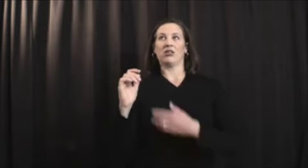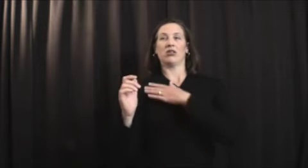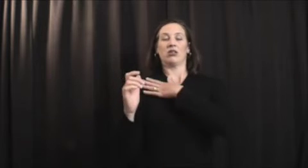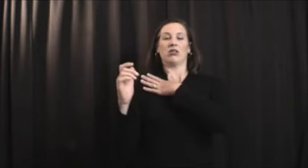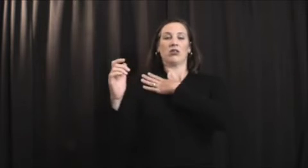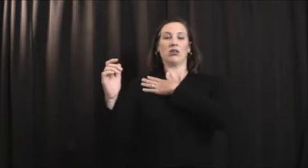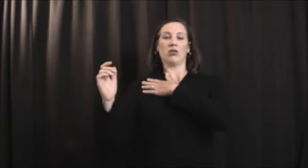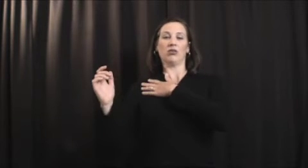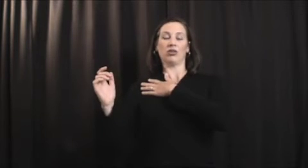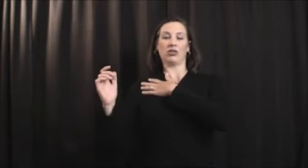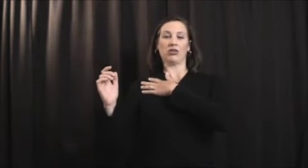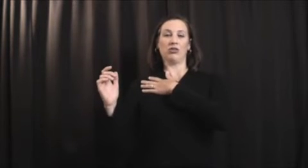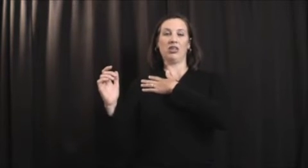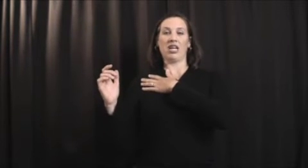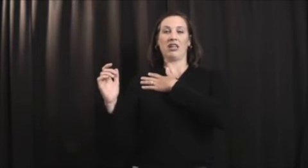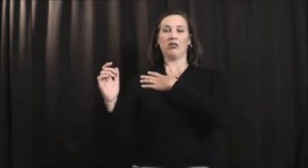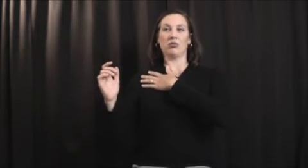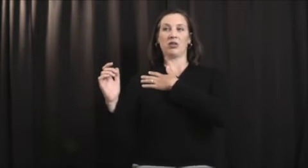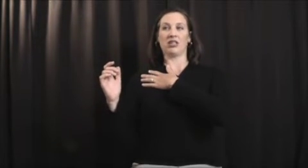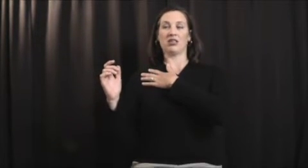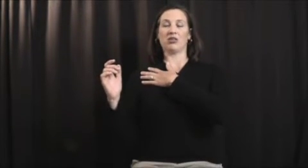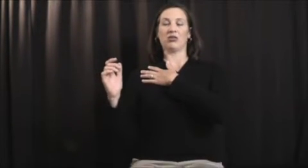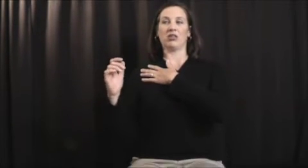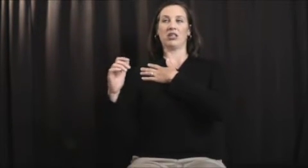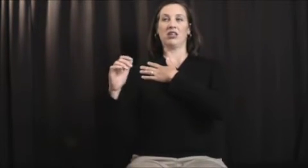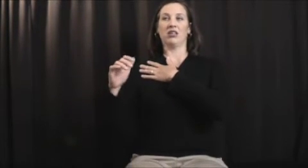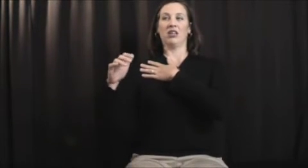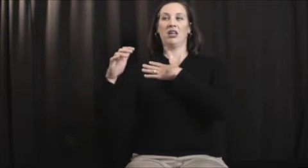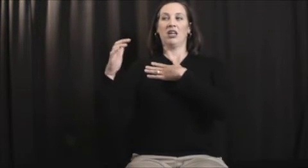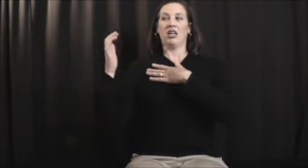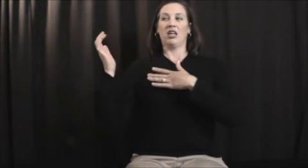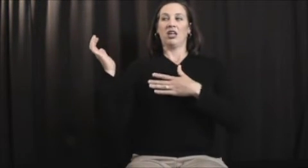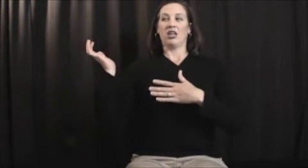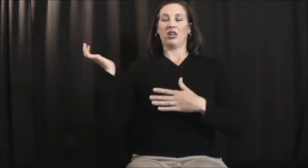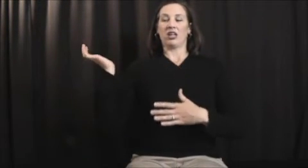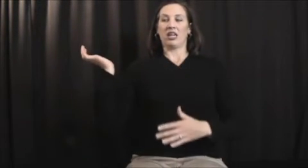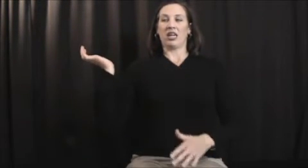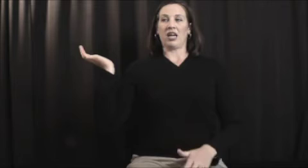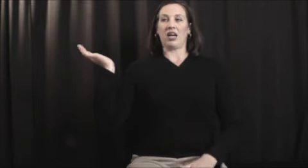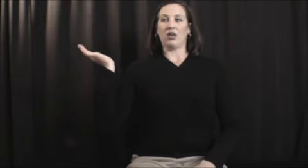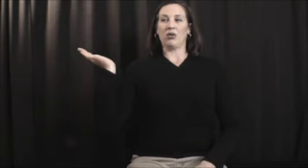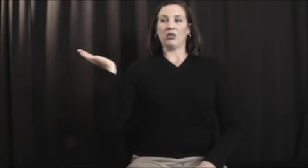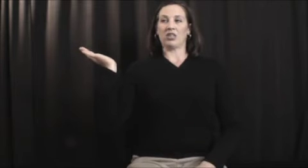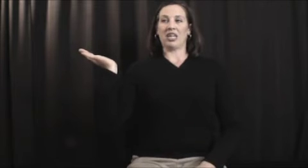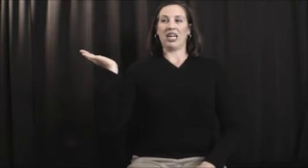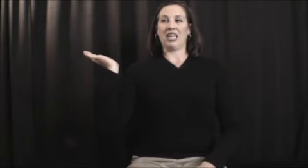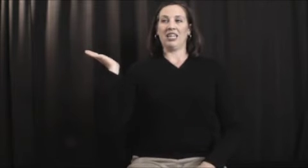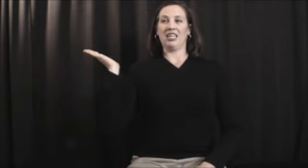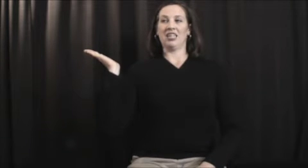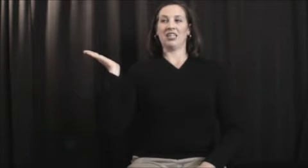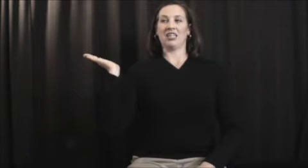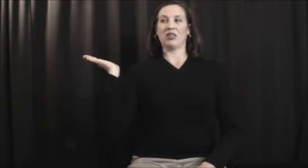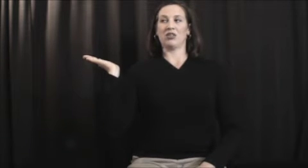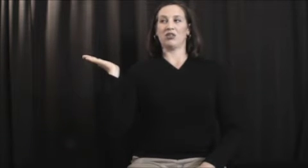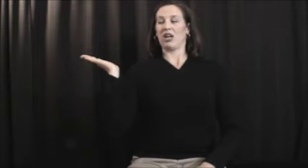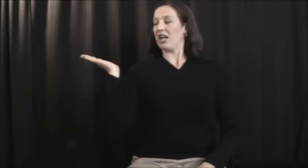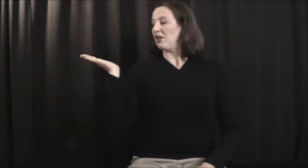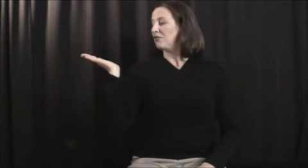hold your shoulder down to press the shoulder. You're going to hold your hand straight out,